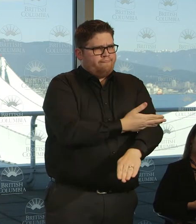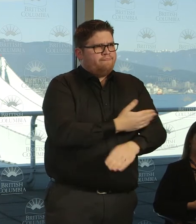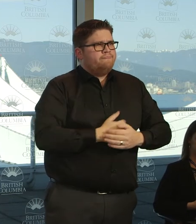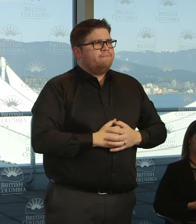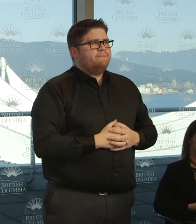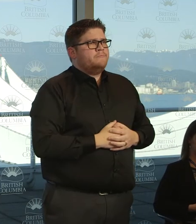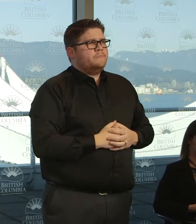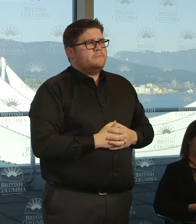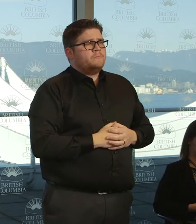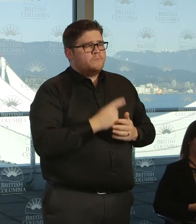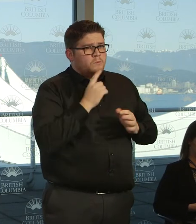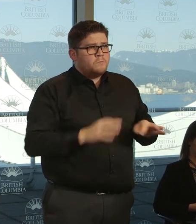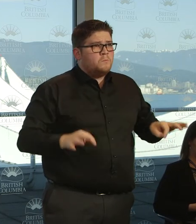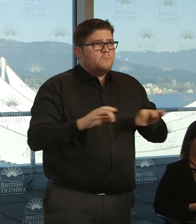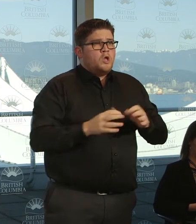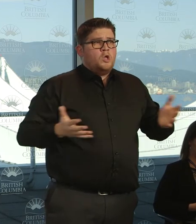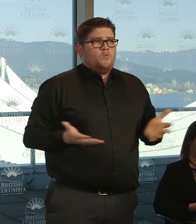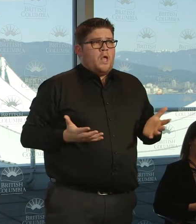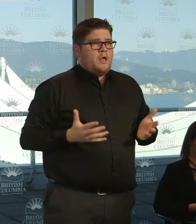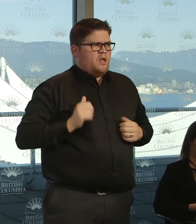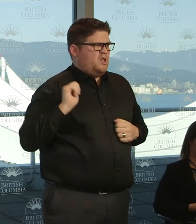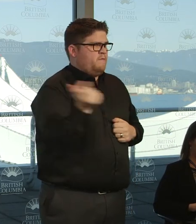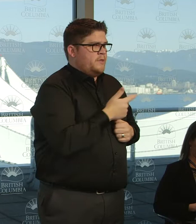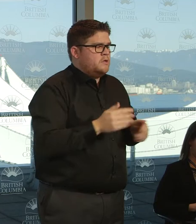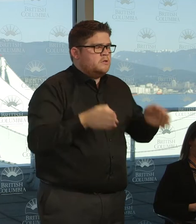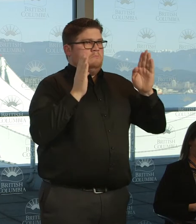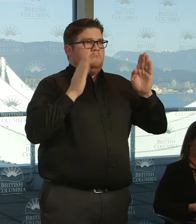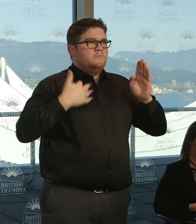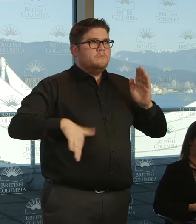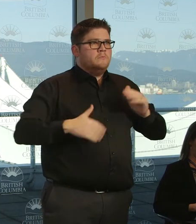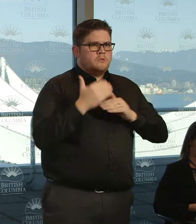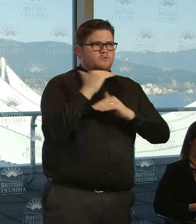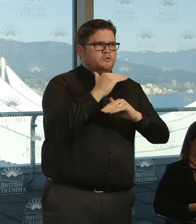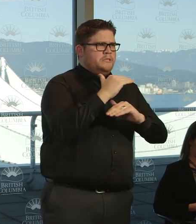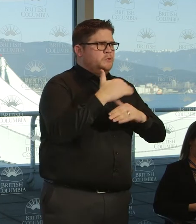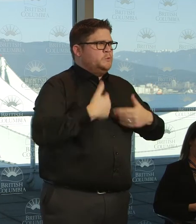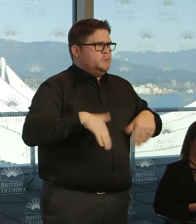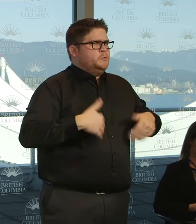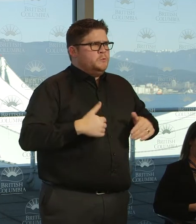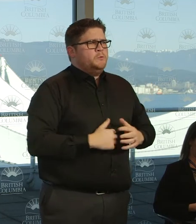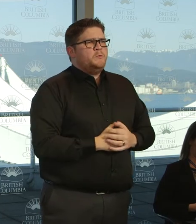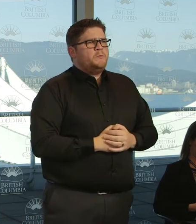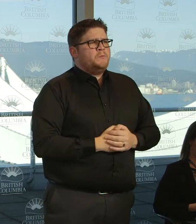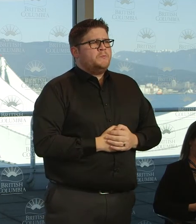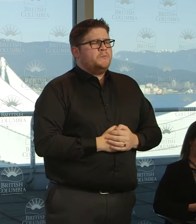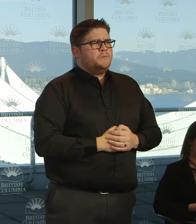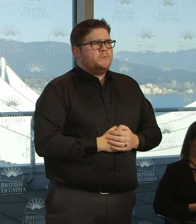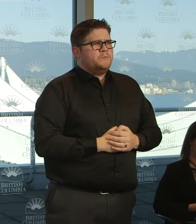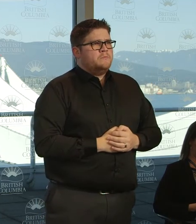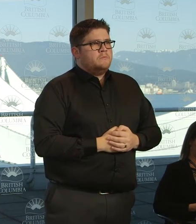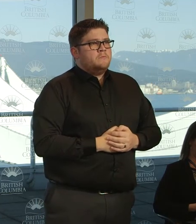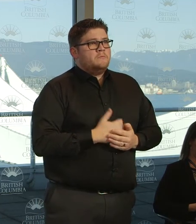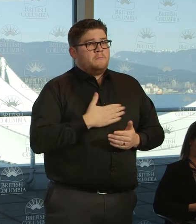attention and use these measures now to mitigate what is happening in our communities now. Having said that, orders,